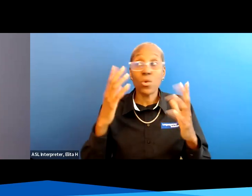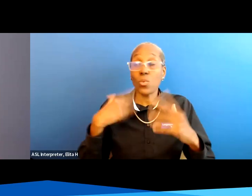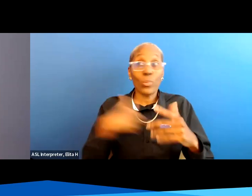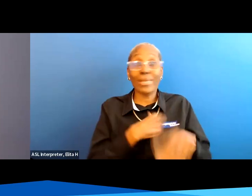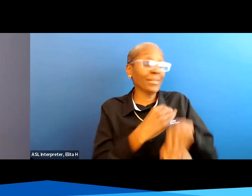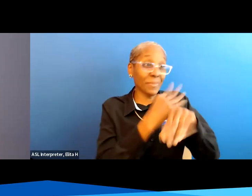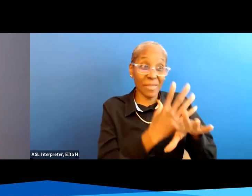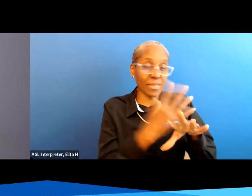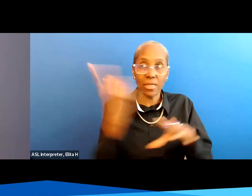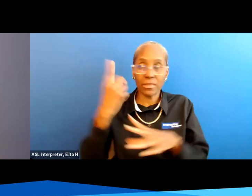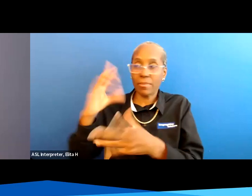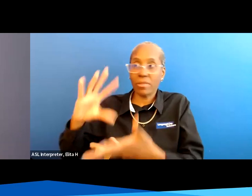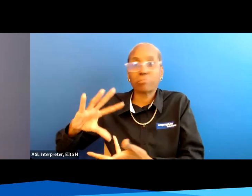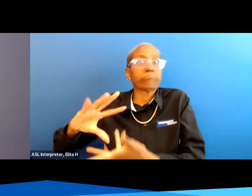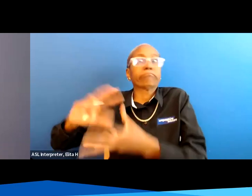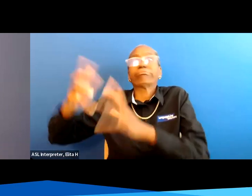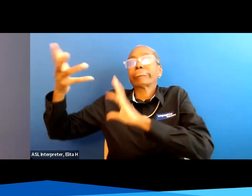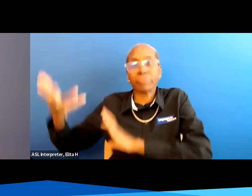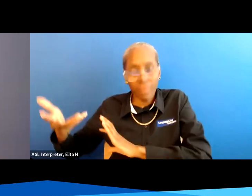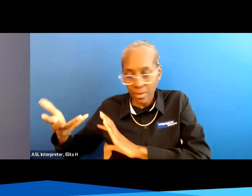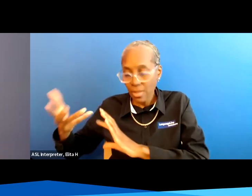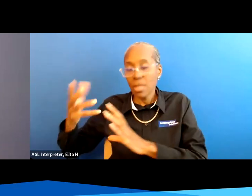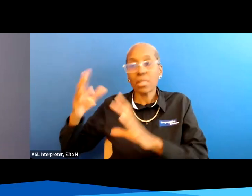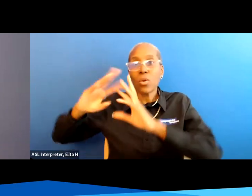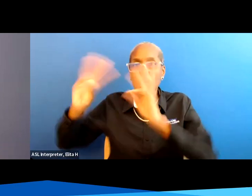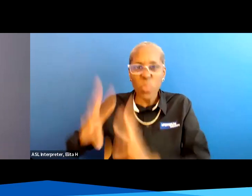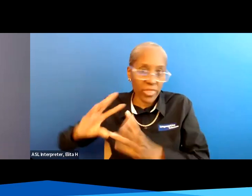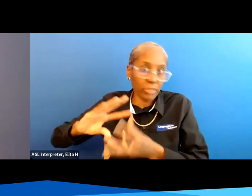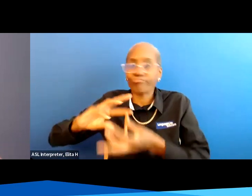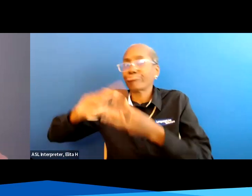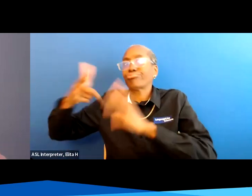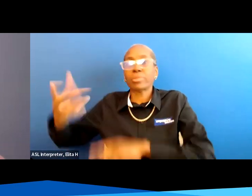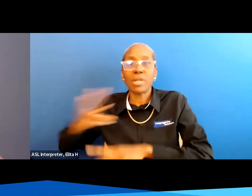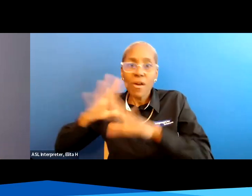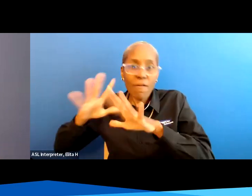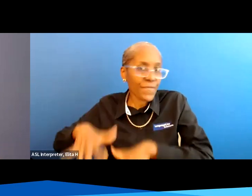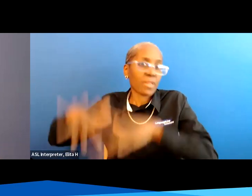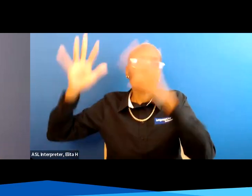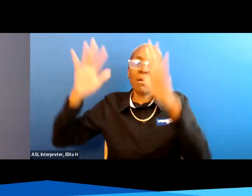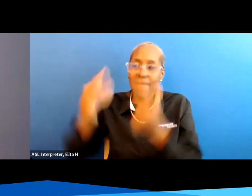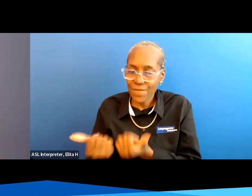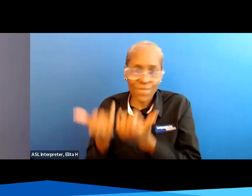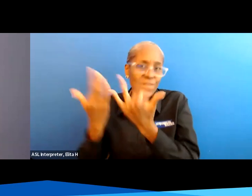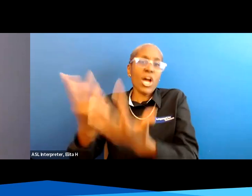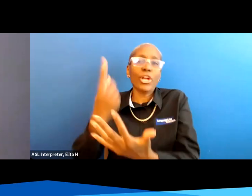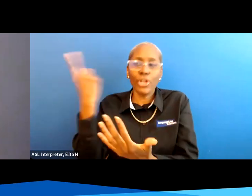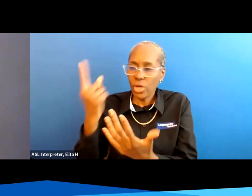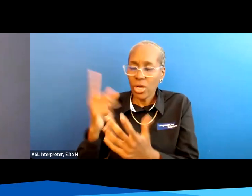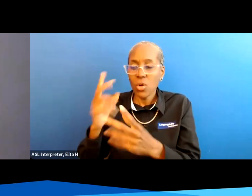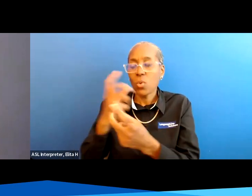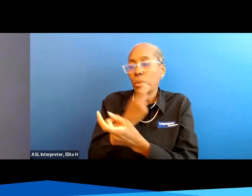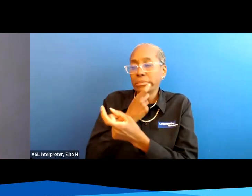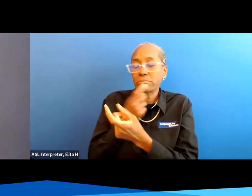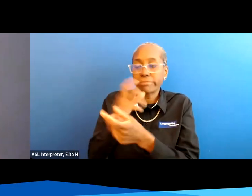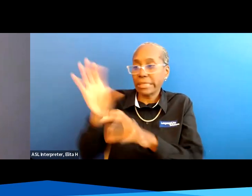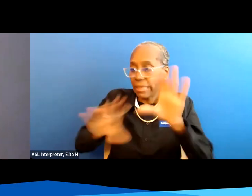having a webinar there's been another huge climate disaster or fire or um toxic chemical